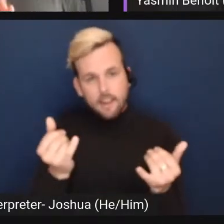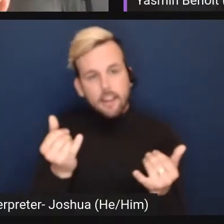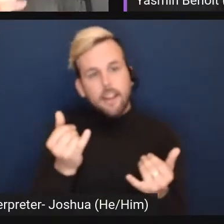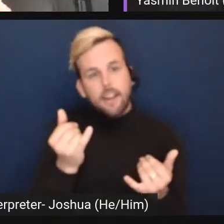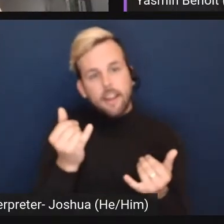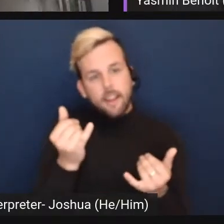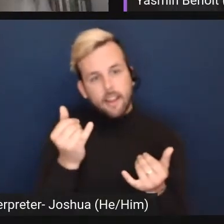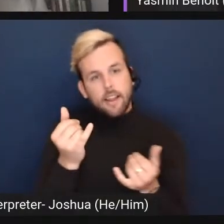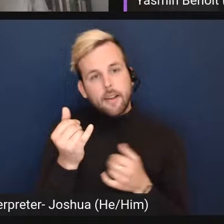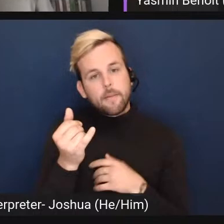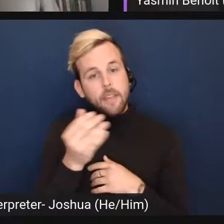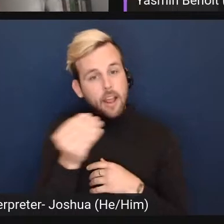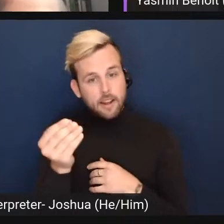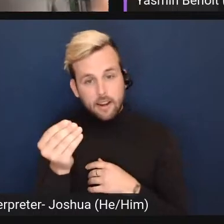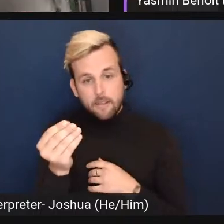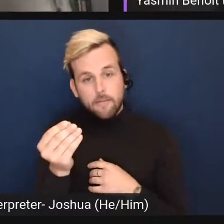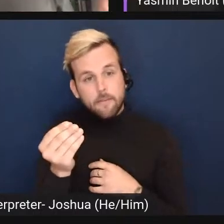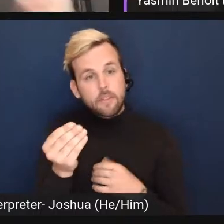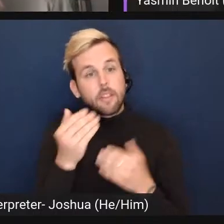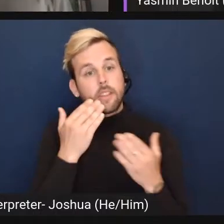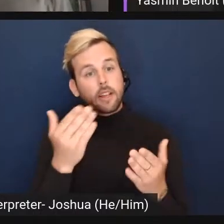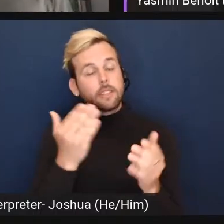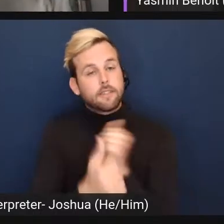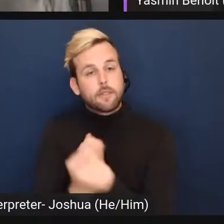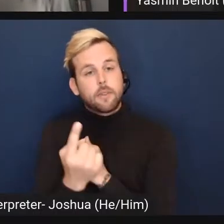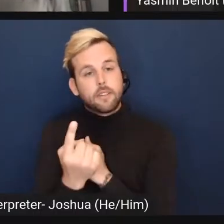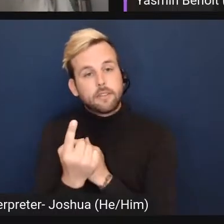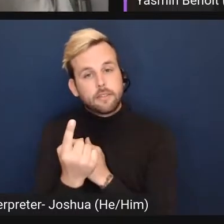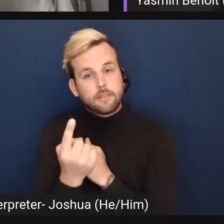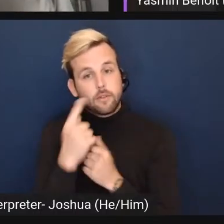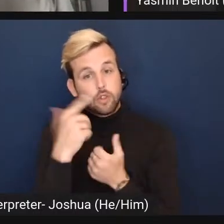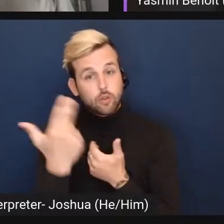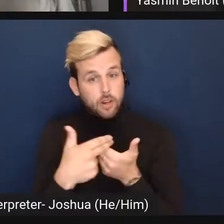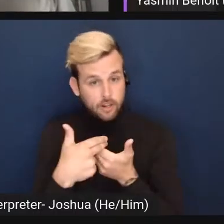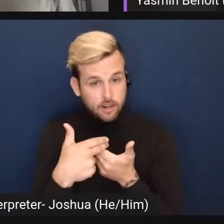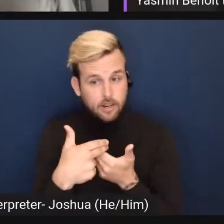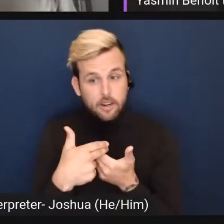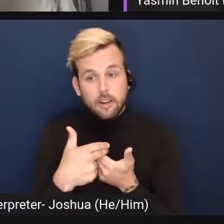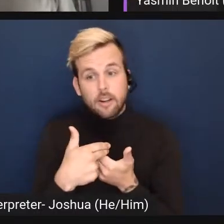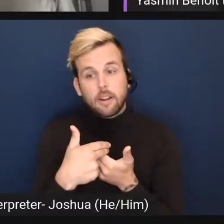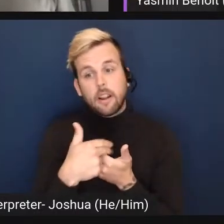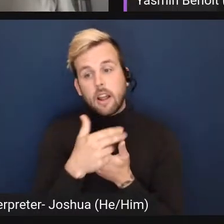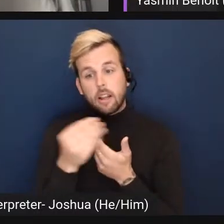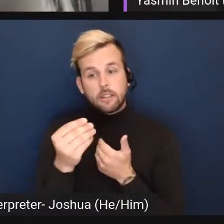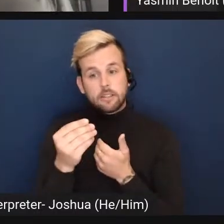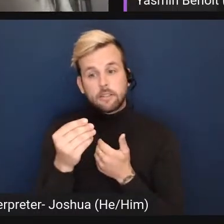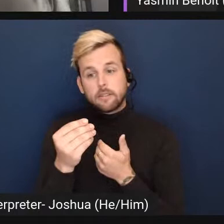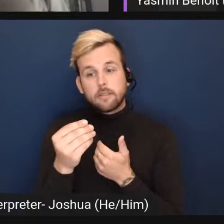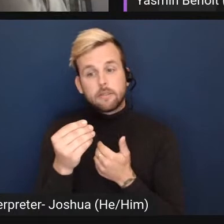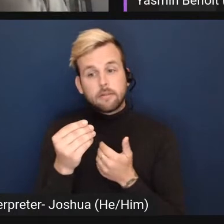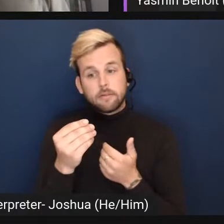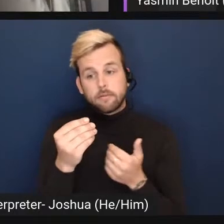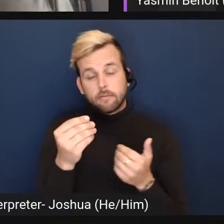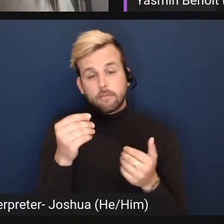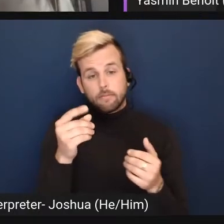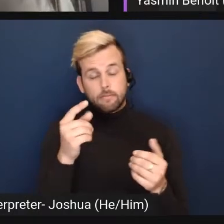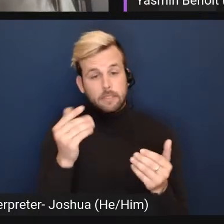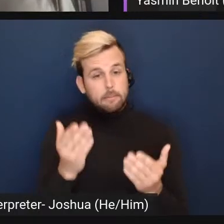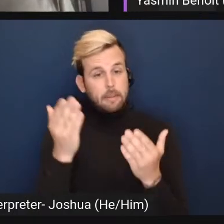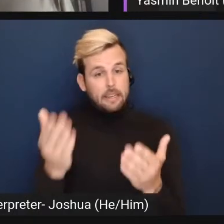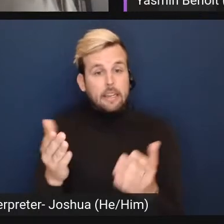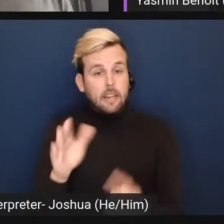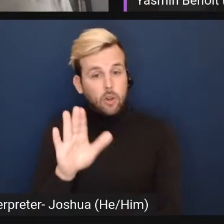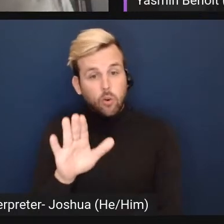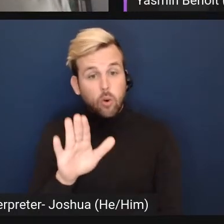Uh, and, um, thanks everyone for joining, um, and for submitting your,